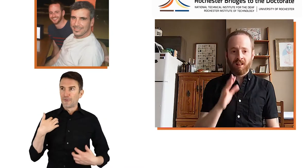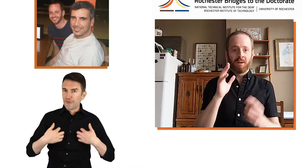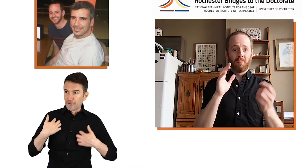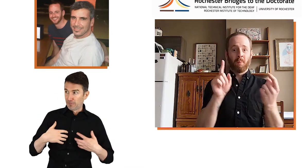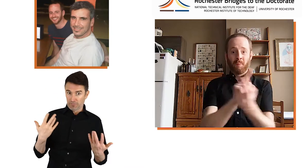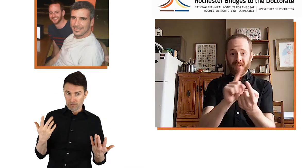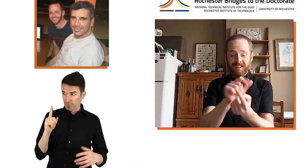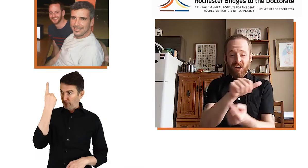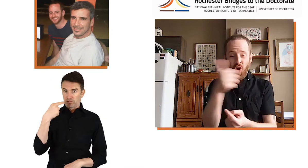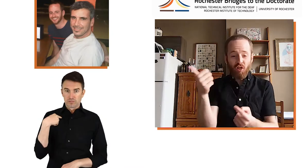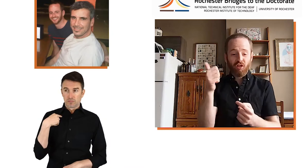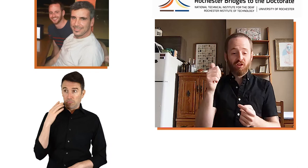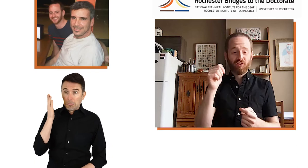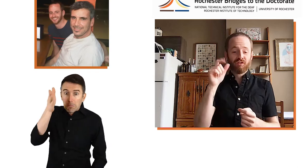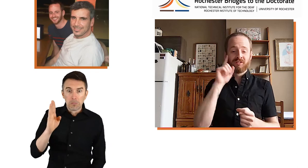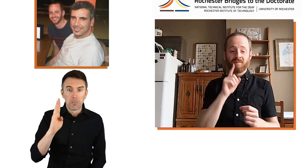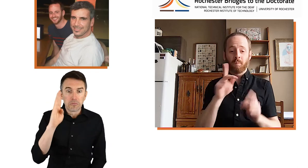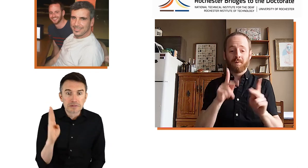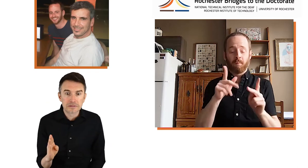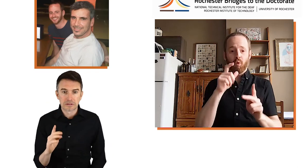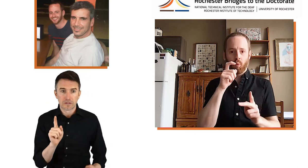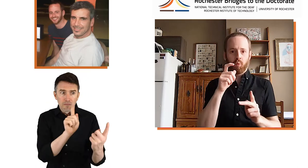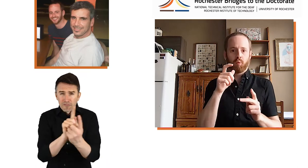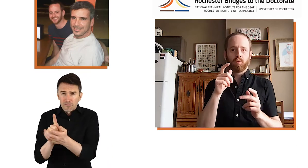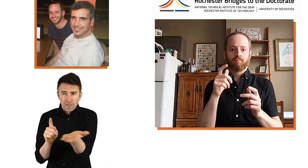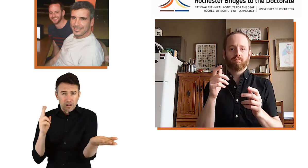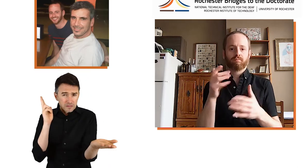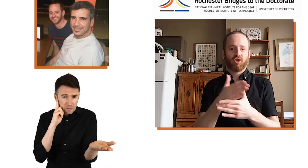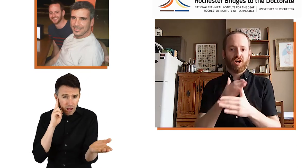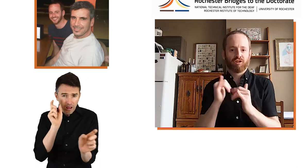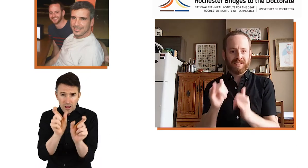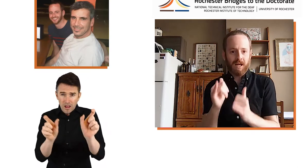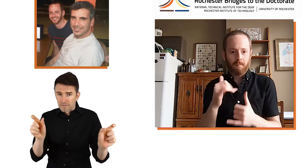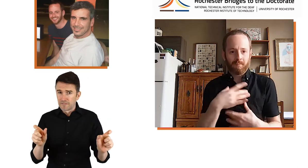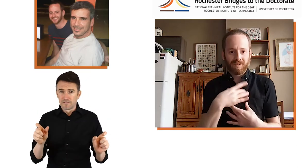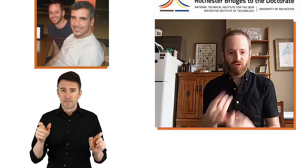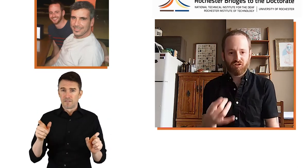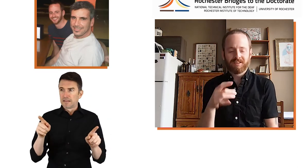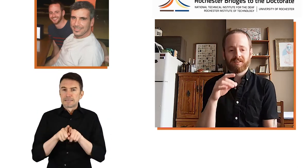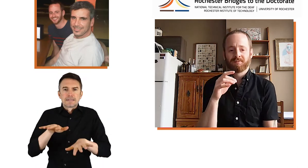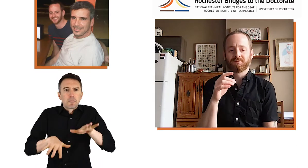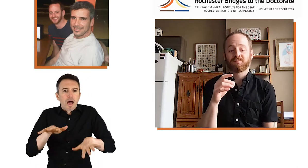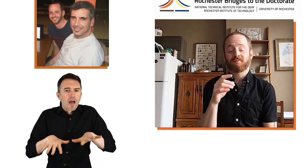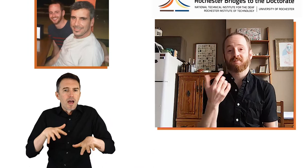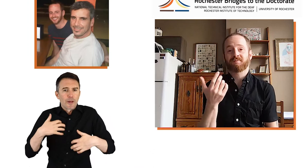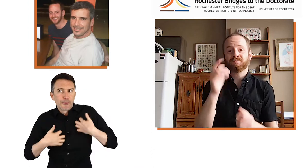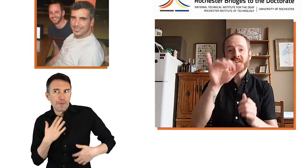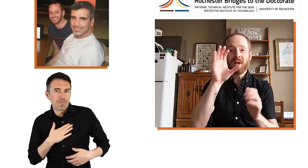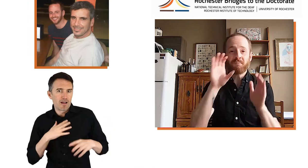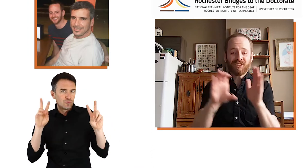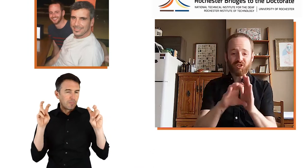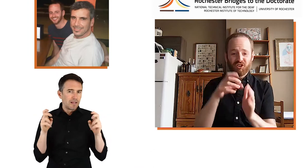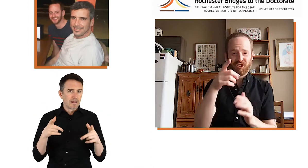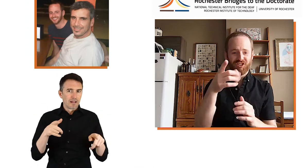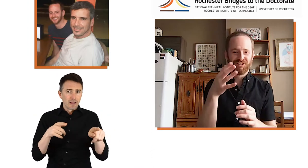Brazil to meet other Deaf people who were sharing similar interests as me.